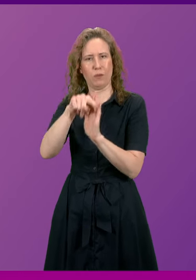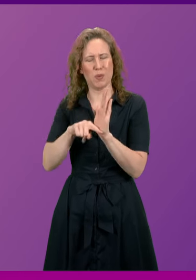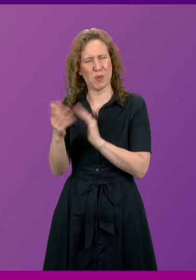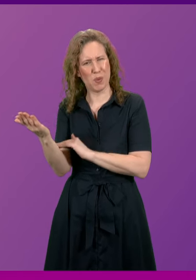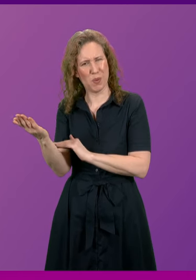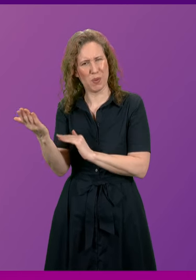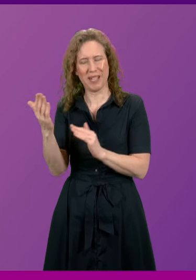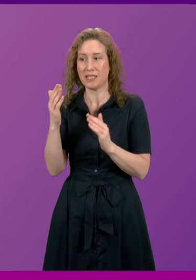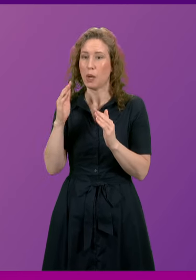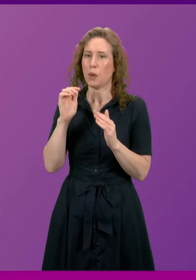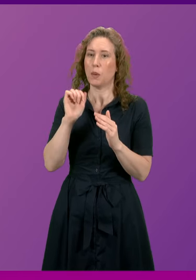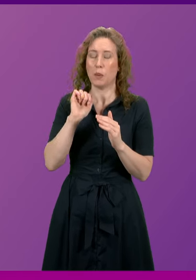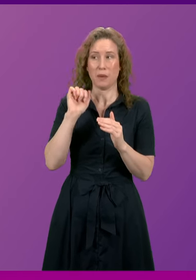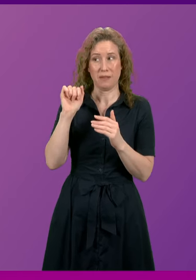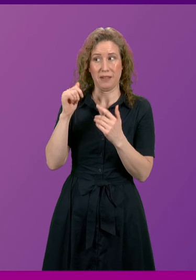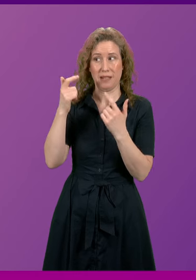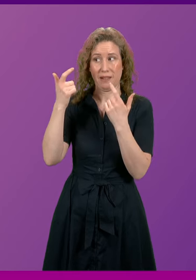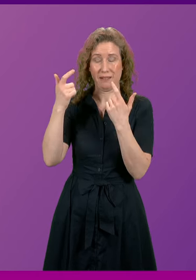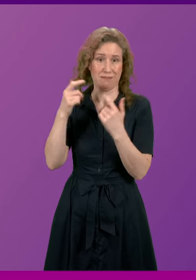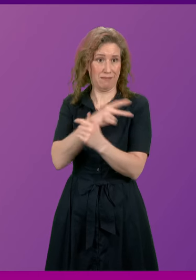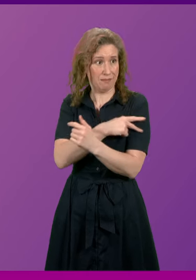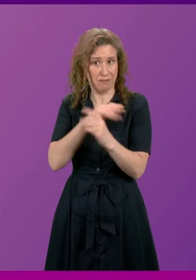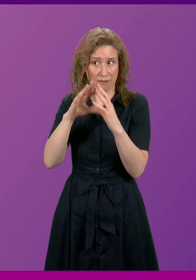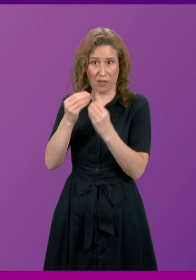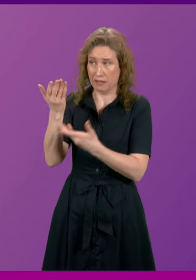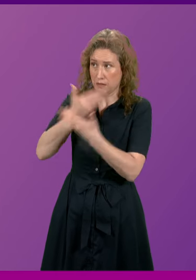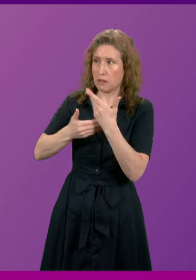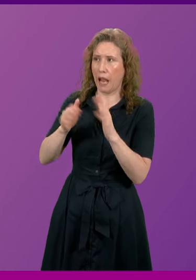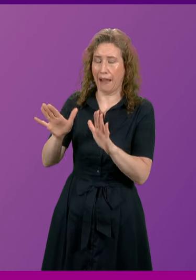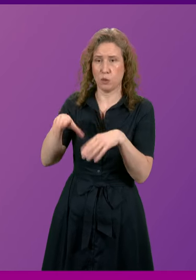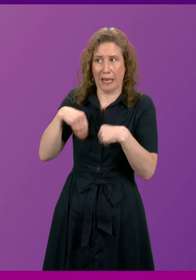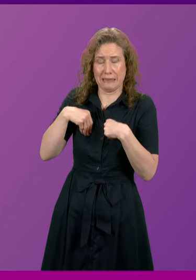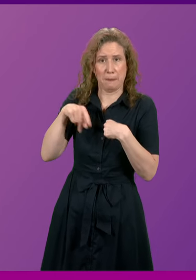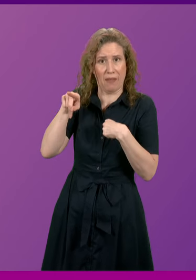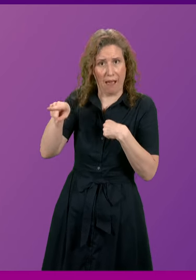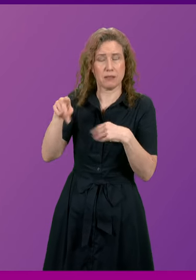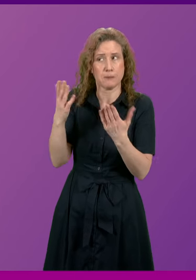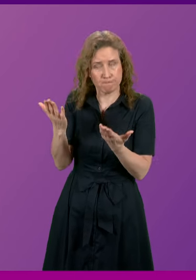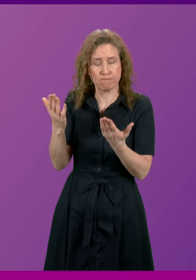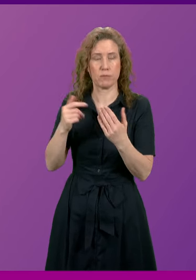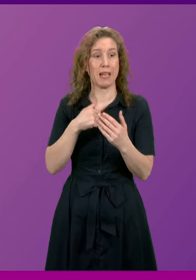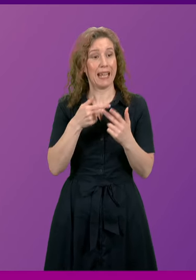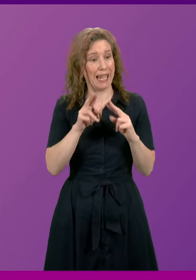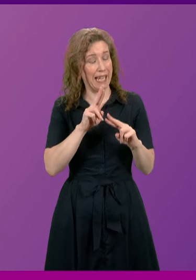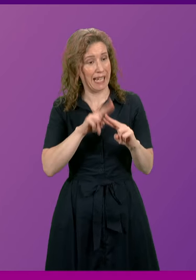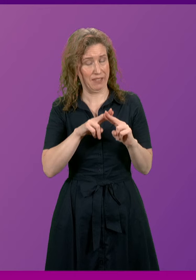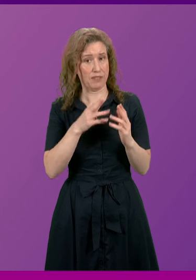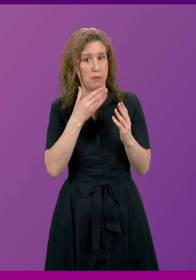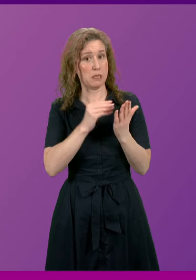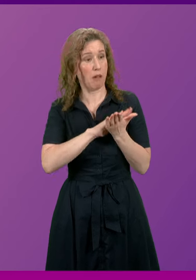take the views of the law officers deadly seriously in the actions that we take. But if Mr Harvey would care to